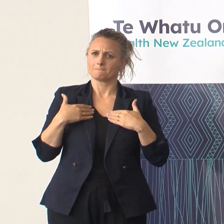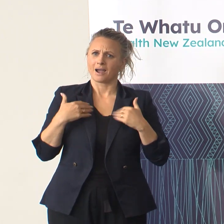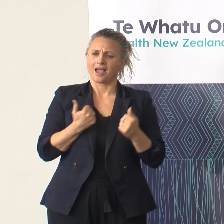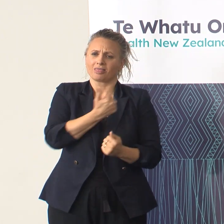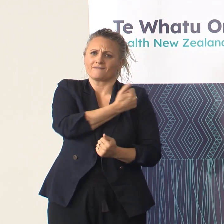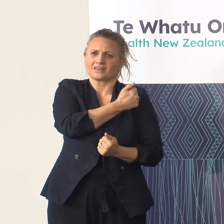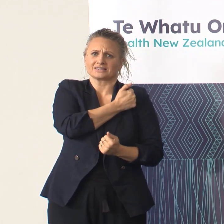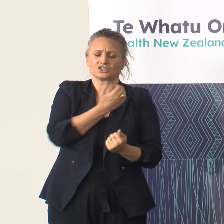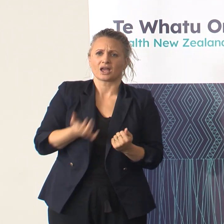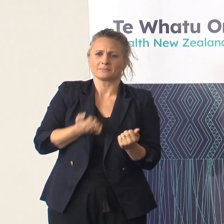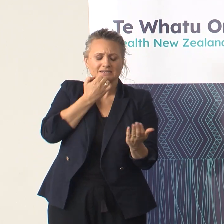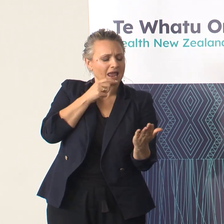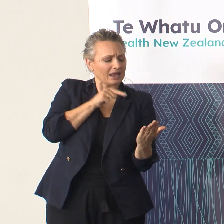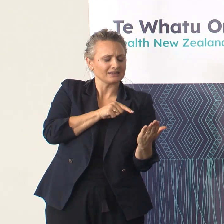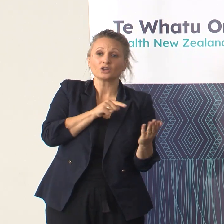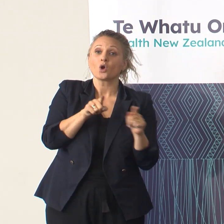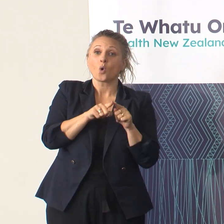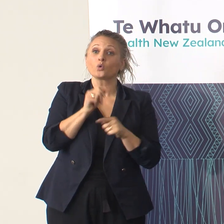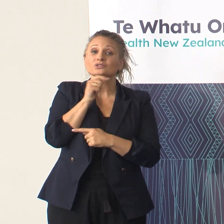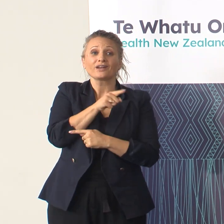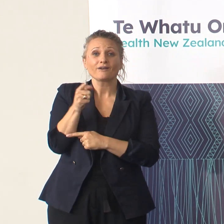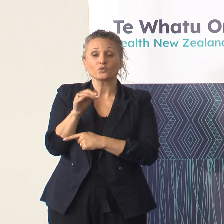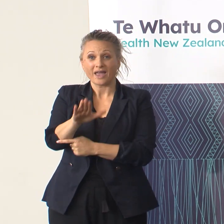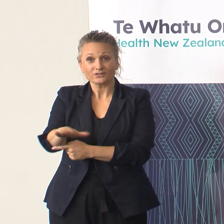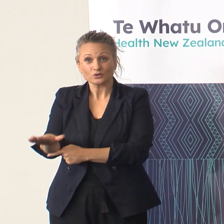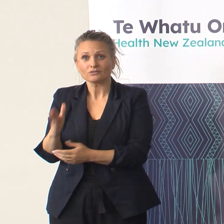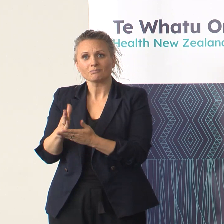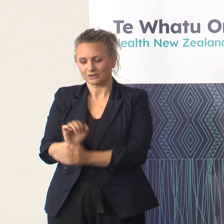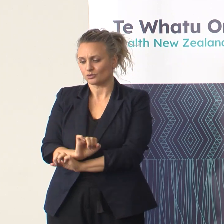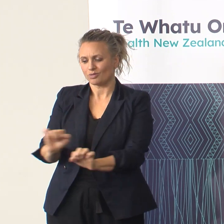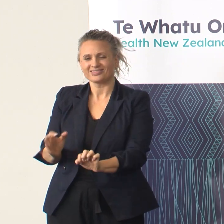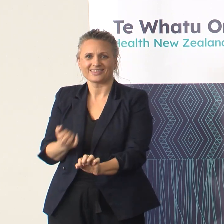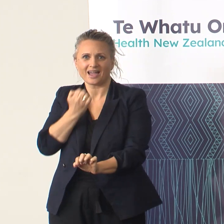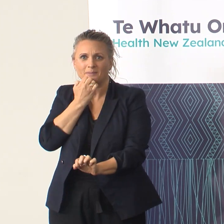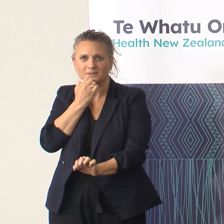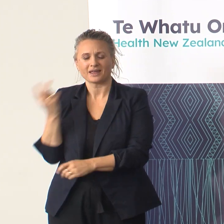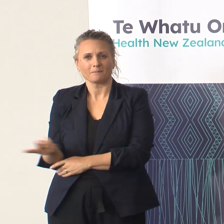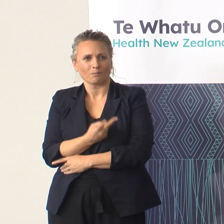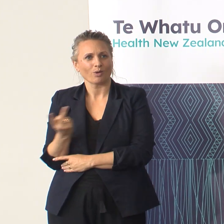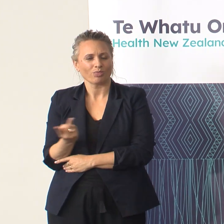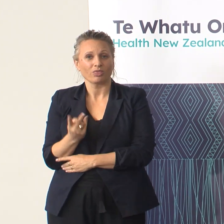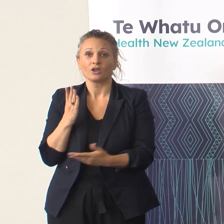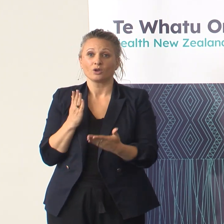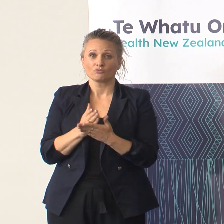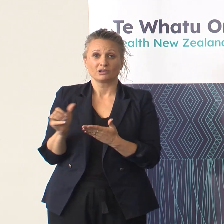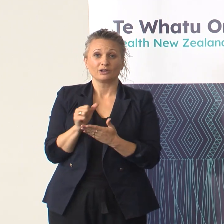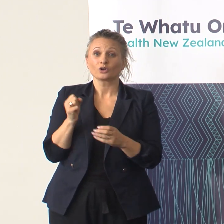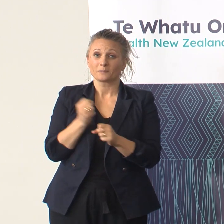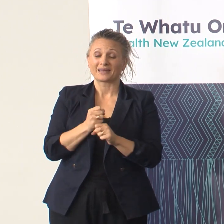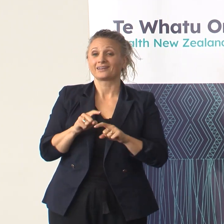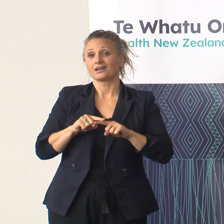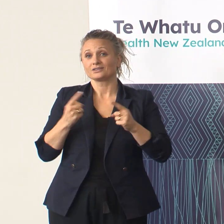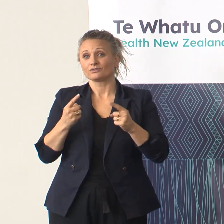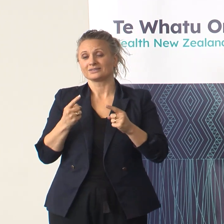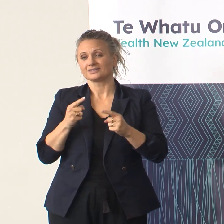their vaccinations, and if you have children, that your children are up to date with their vaccinations. It really could make the difference in the weeks